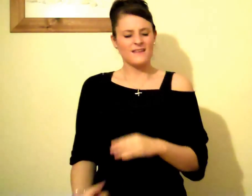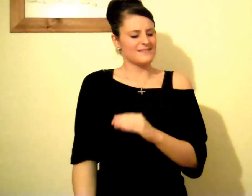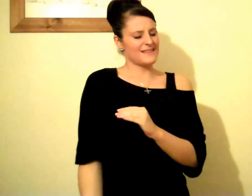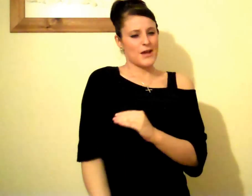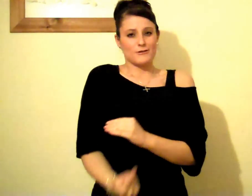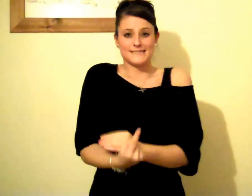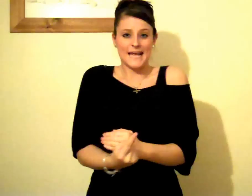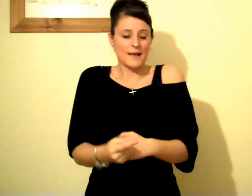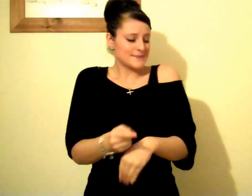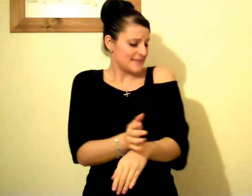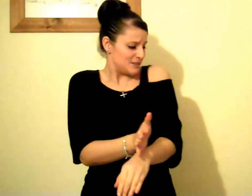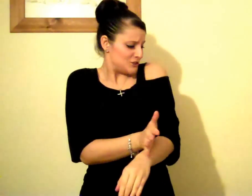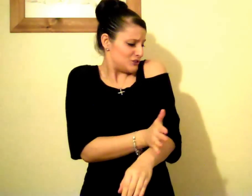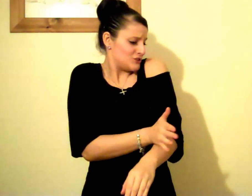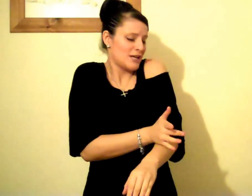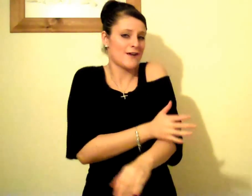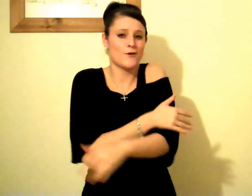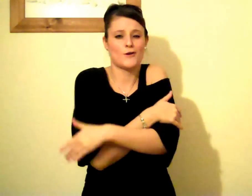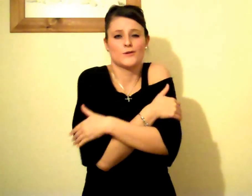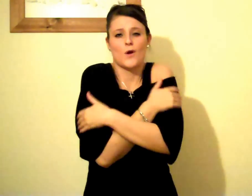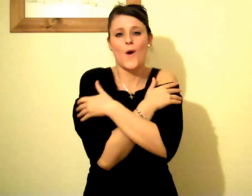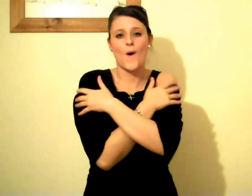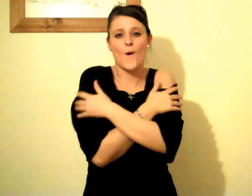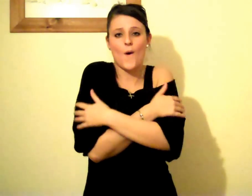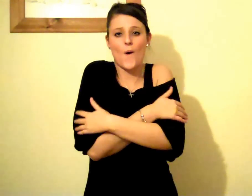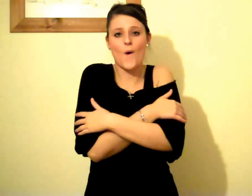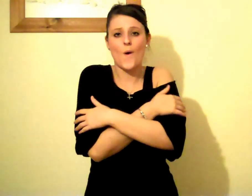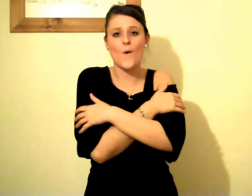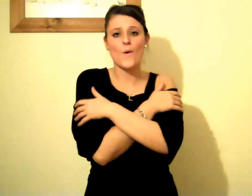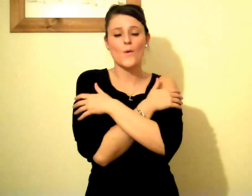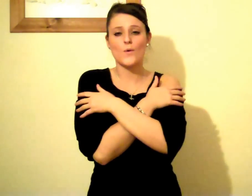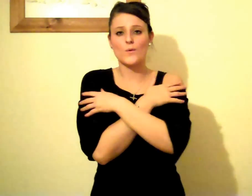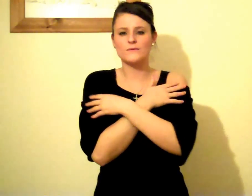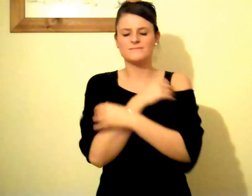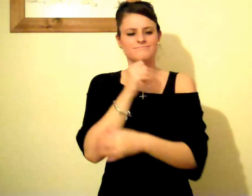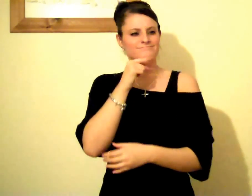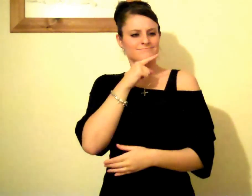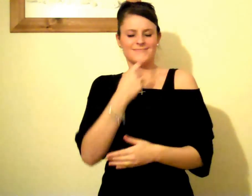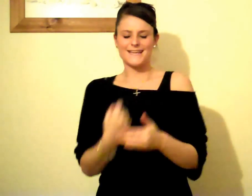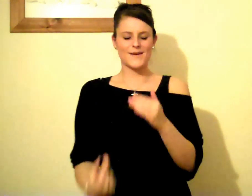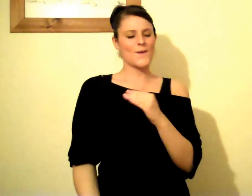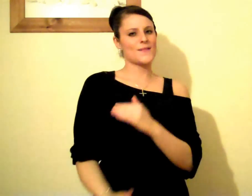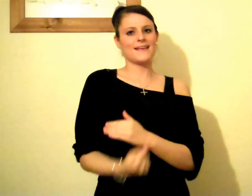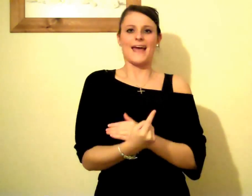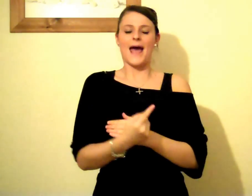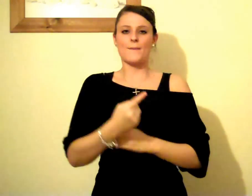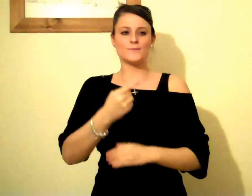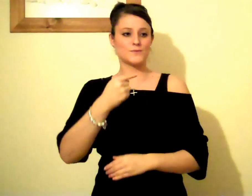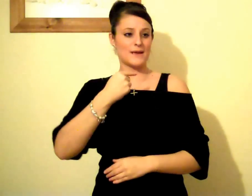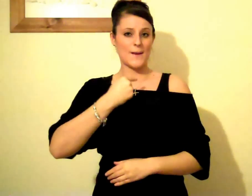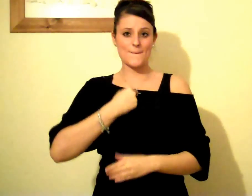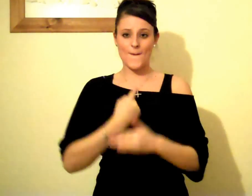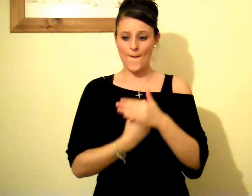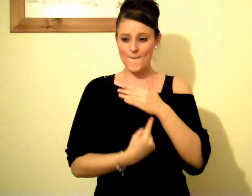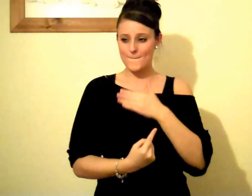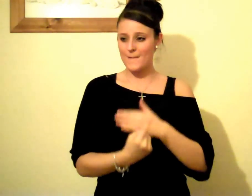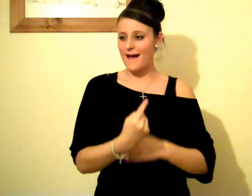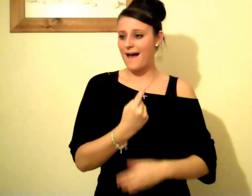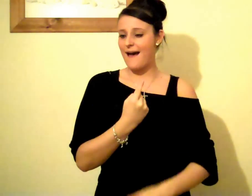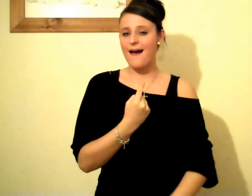There ain't time to feel the shivering cold It only happens when I'm on my